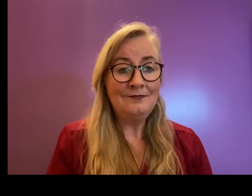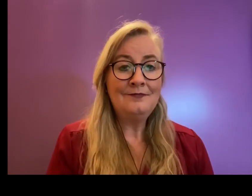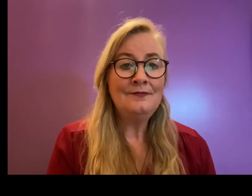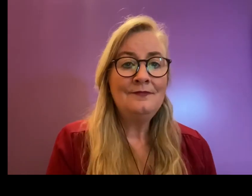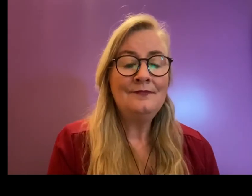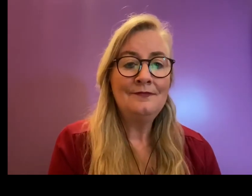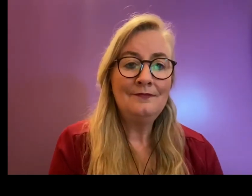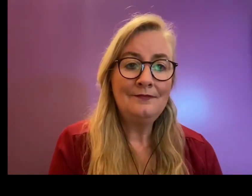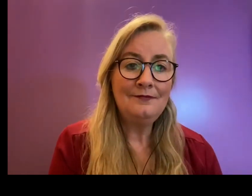Thank